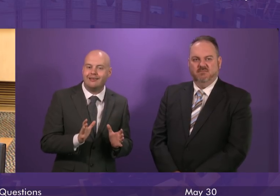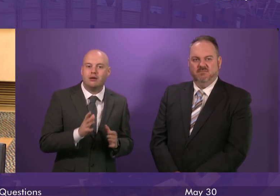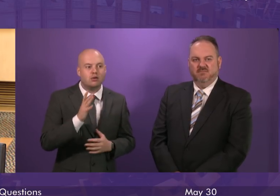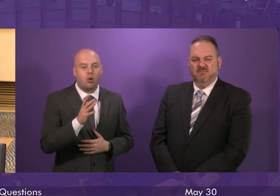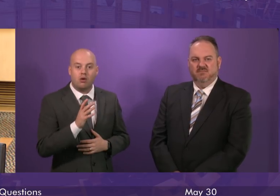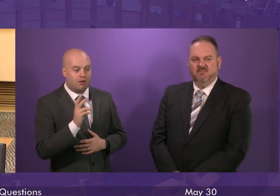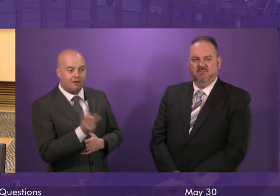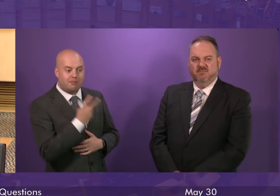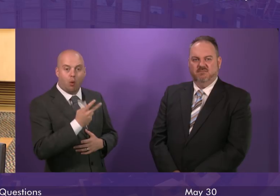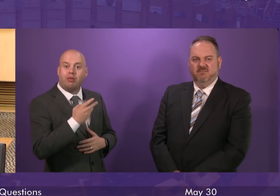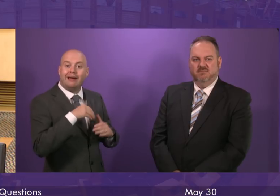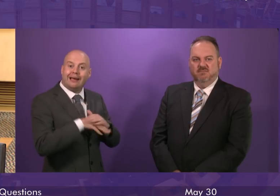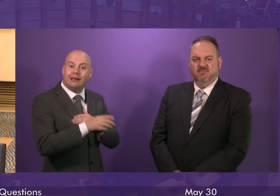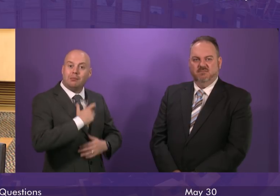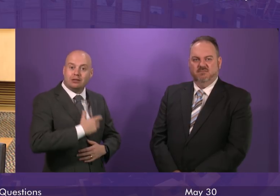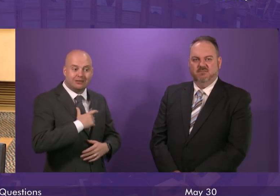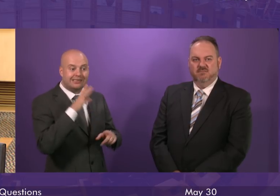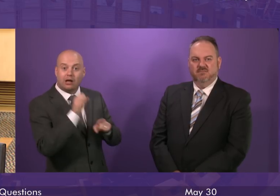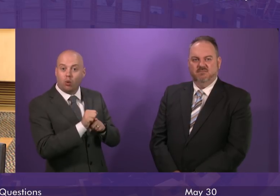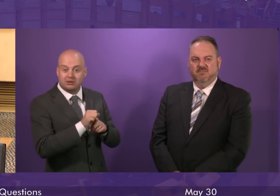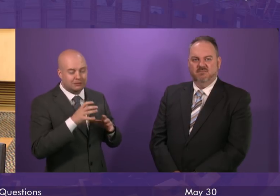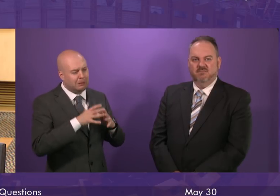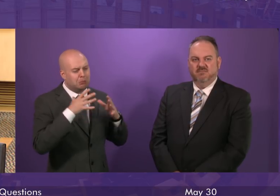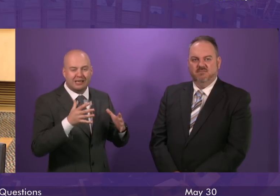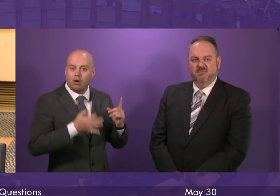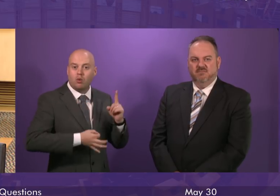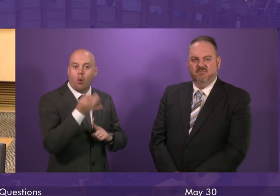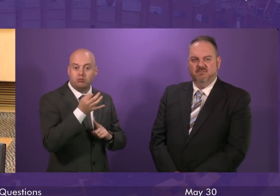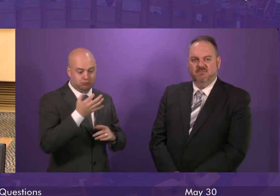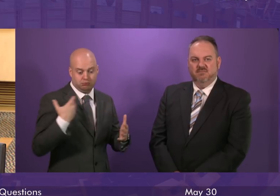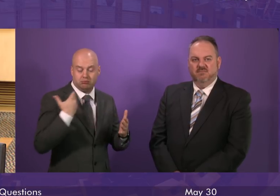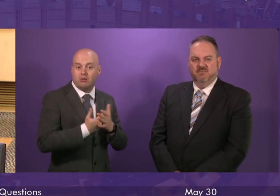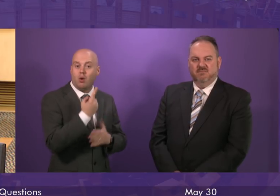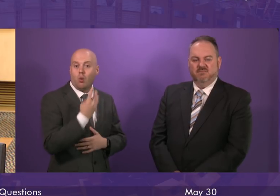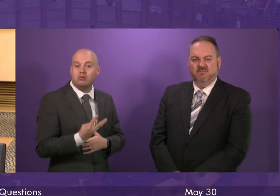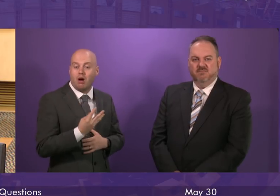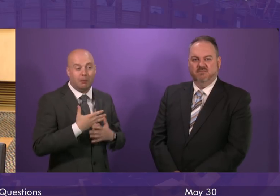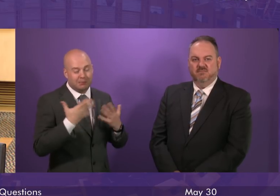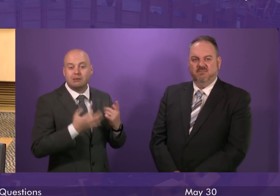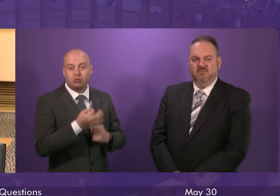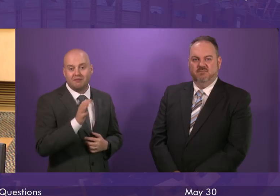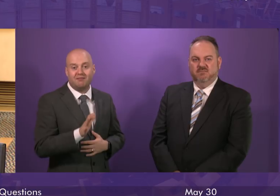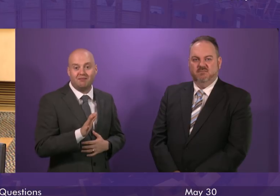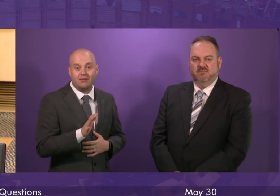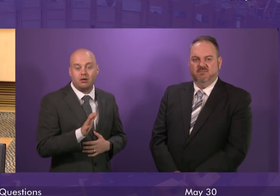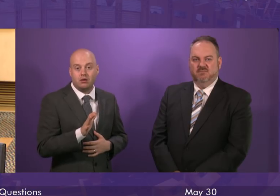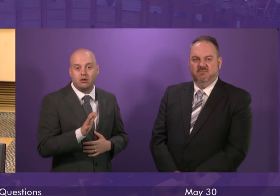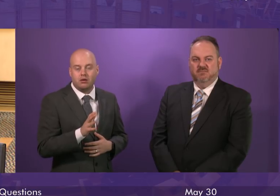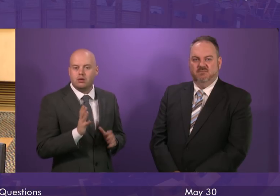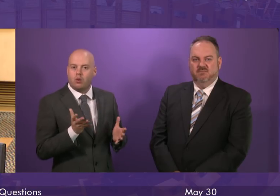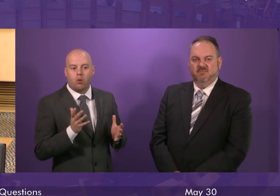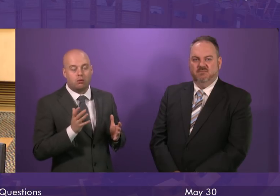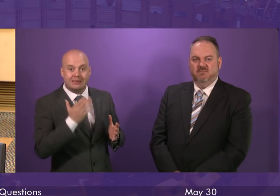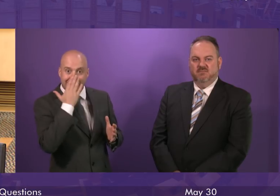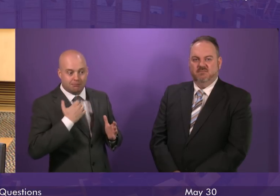also seen an improvement in the last quarter on the headline figures as well. So, the improvement plan is working, which is why we are going